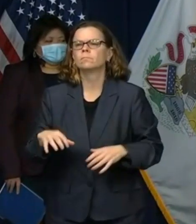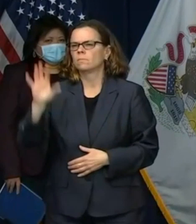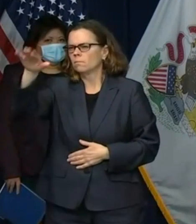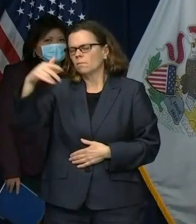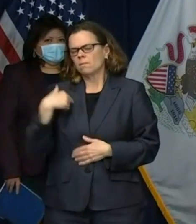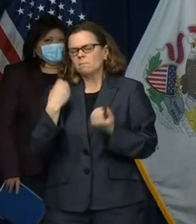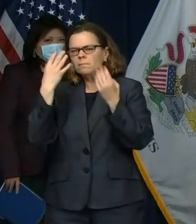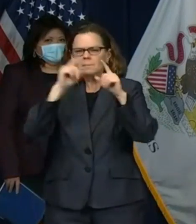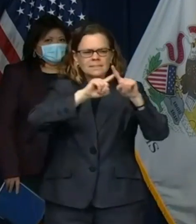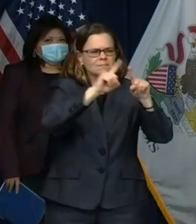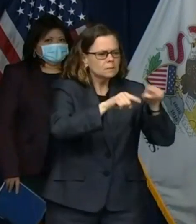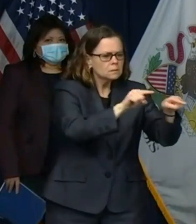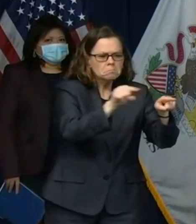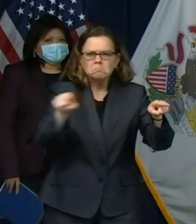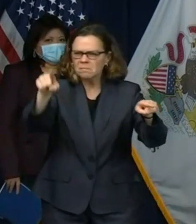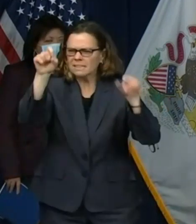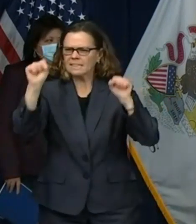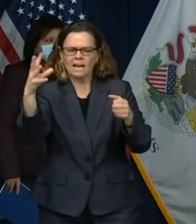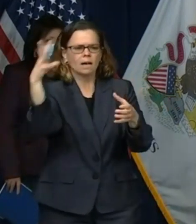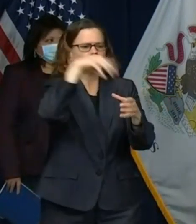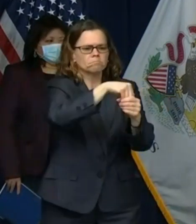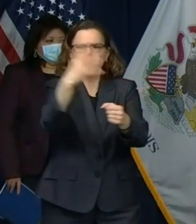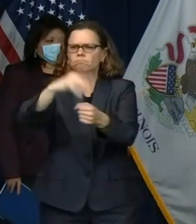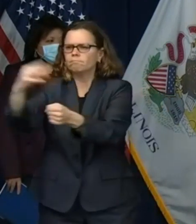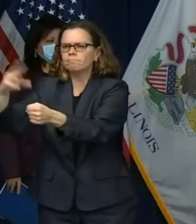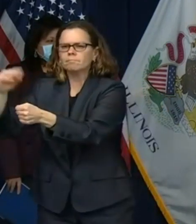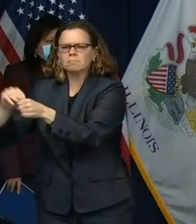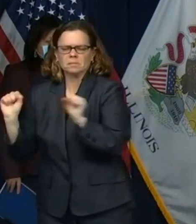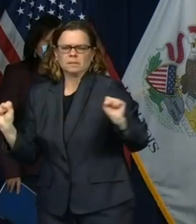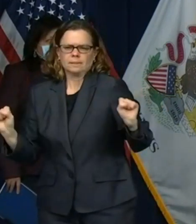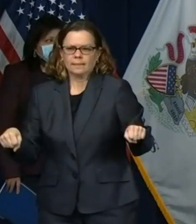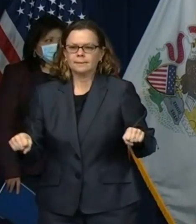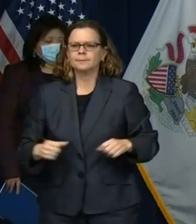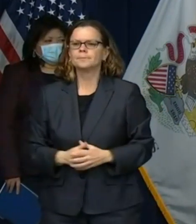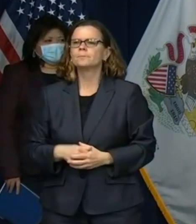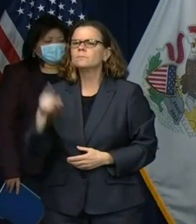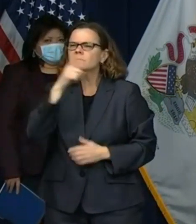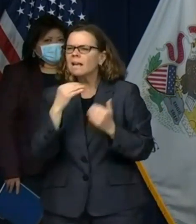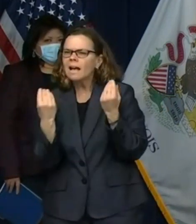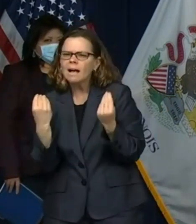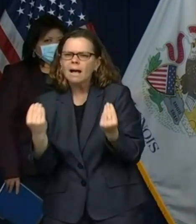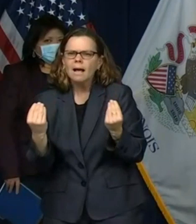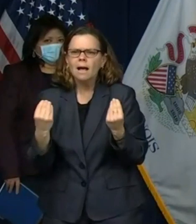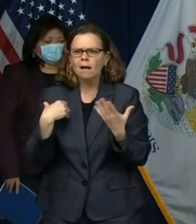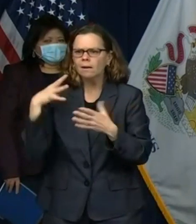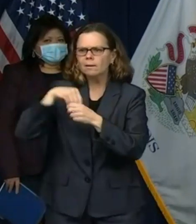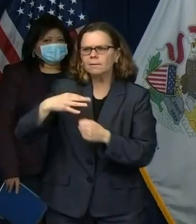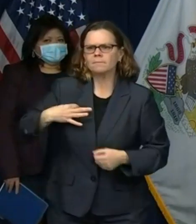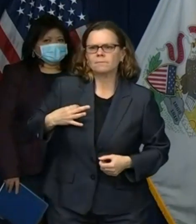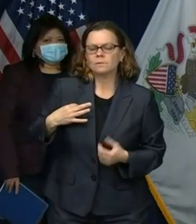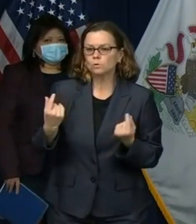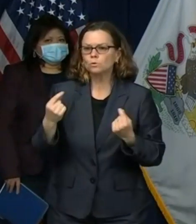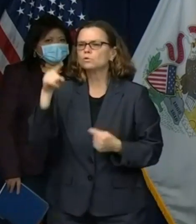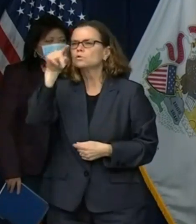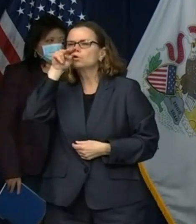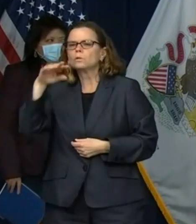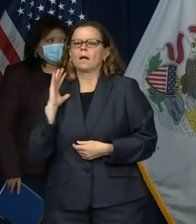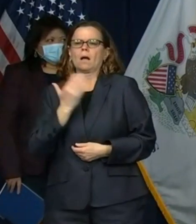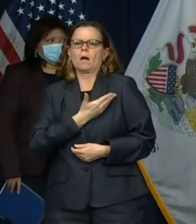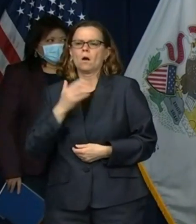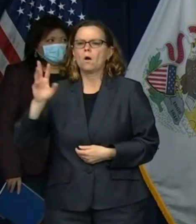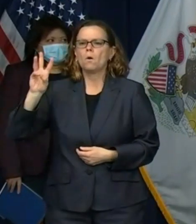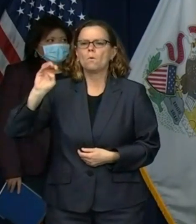opportunities if you want to learn more go to our state covid19 website coronavirus